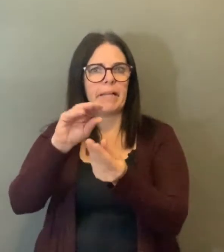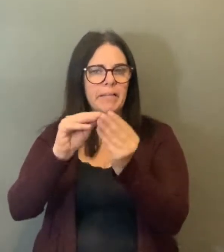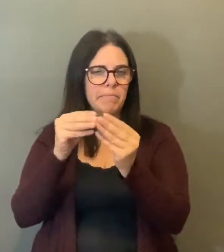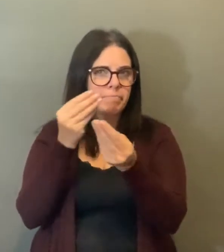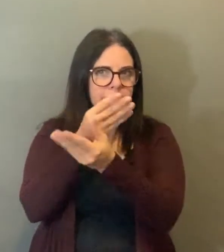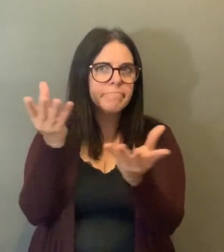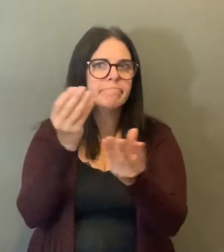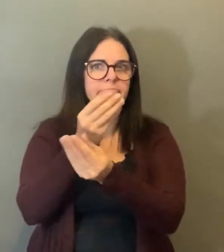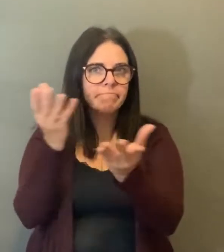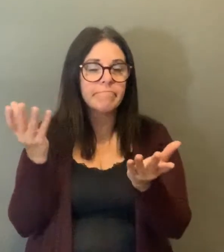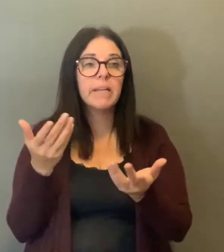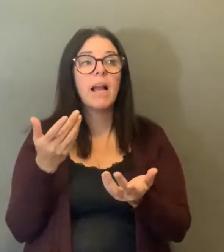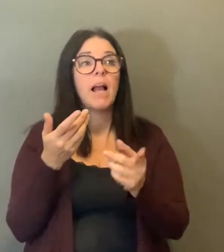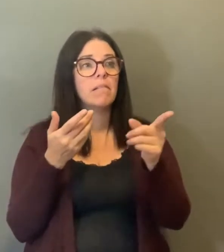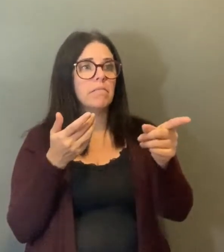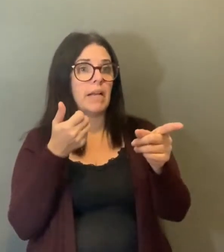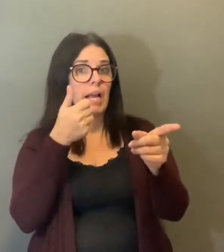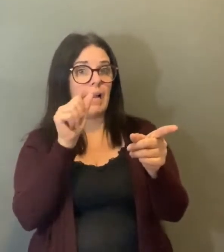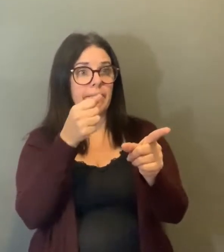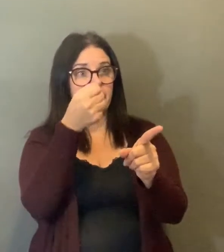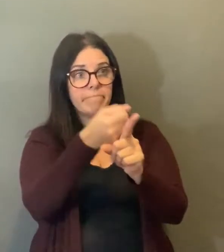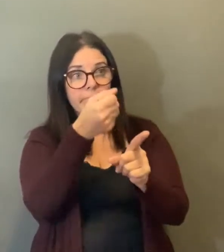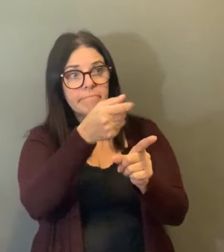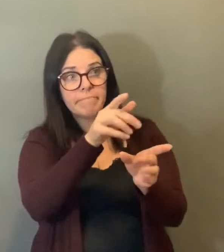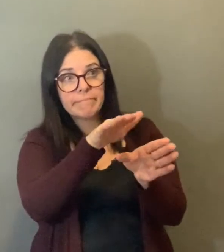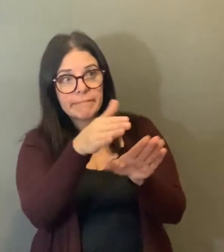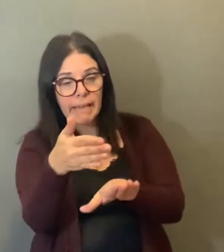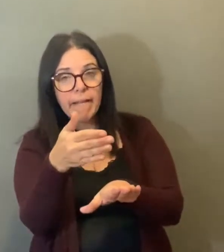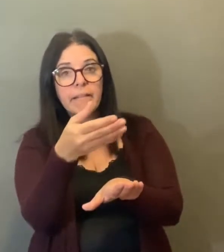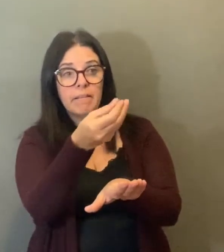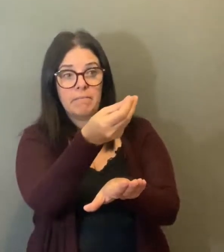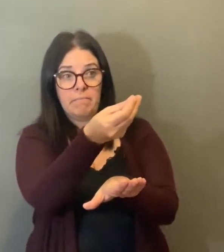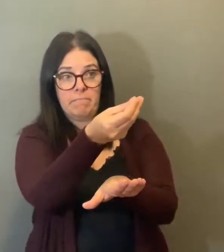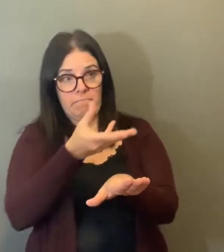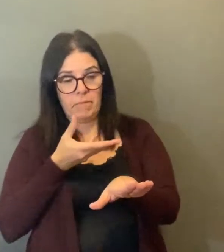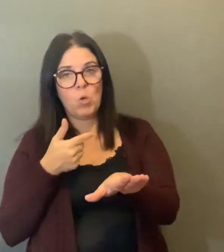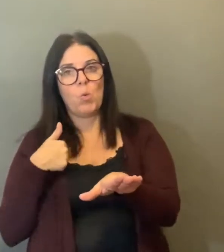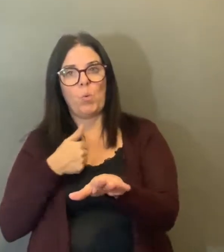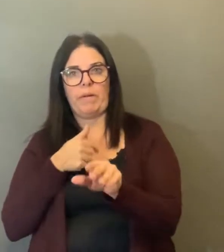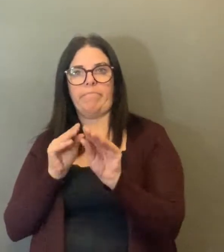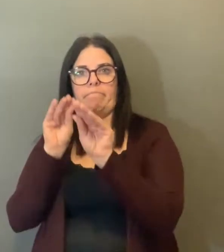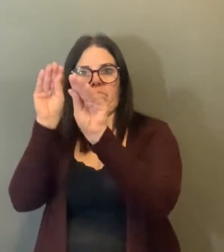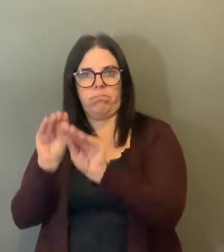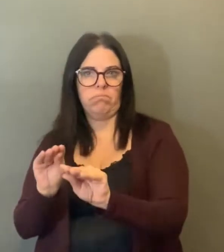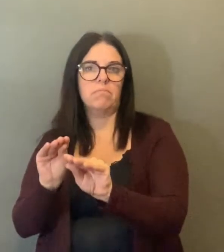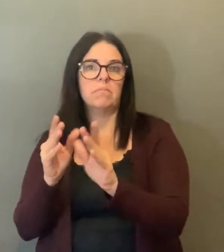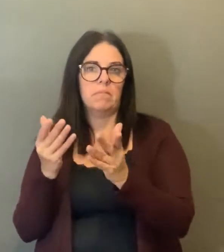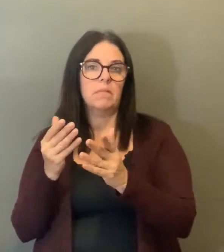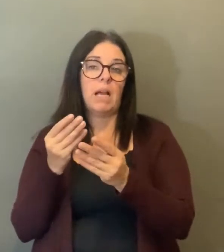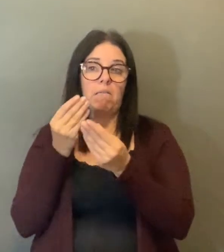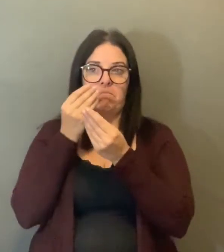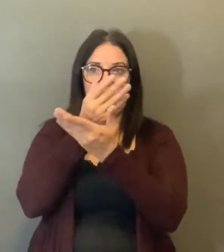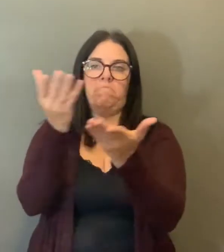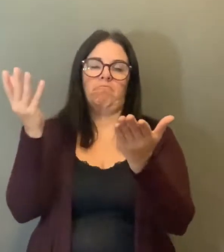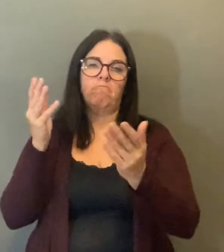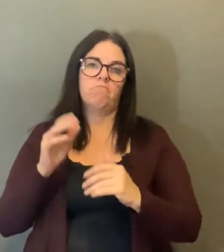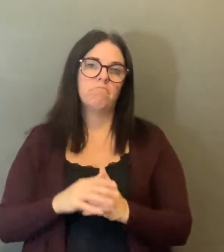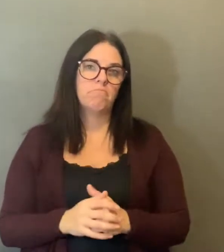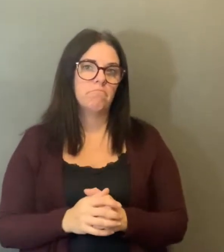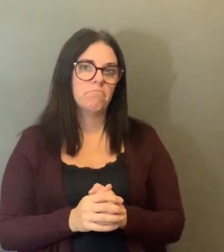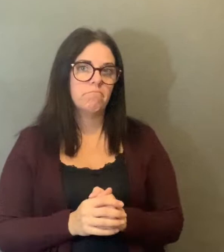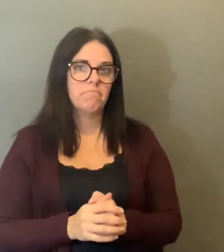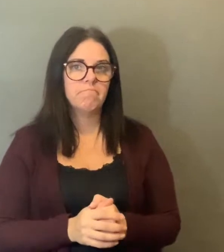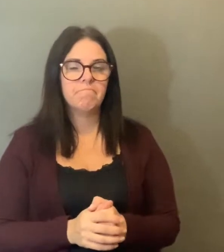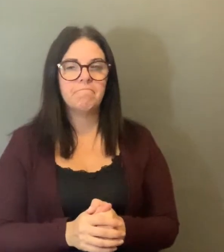we are notified, either through the home or through the lab, we update it. In our daily update, we include those numbers. And same as the case with if